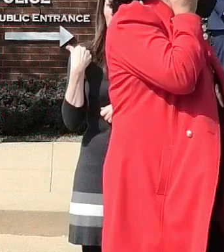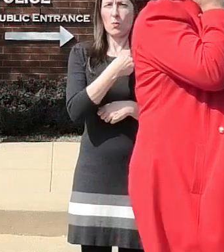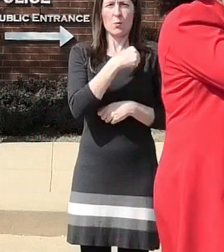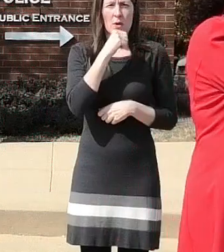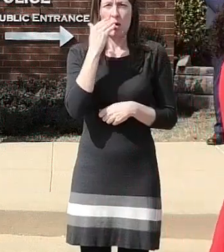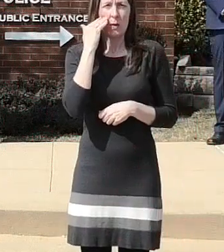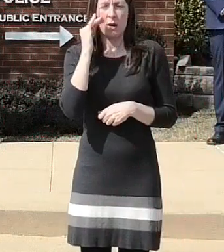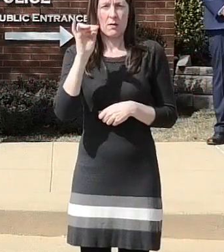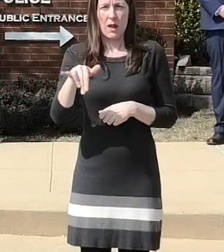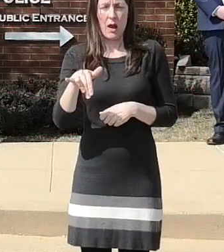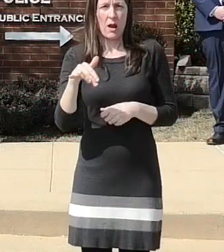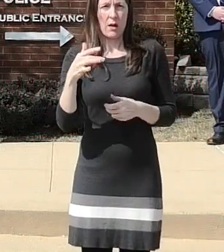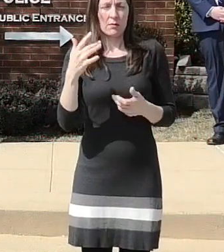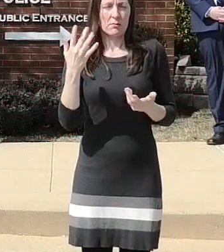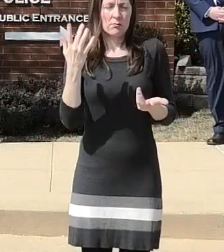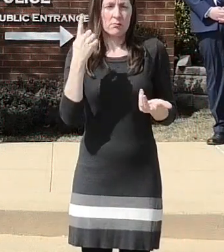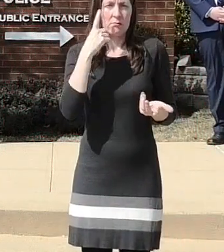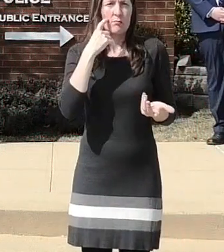the